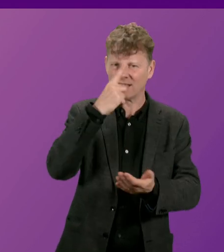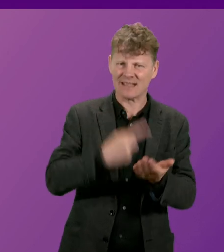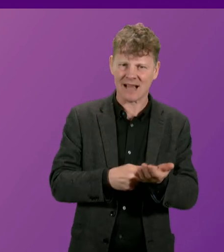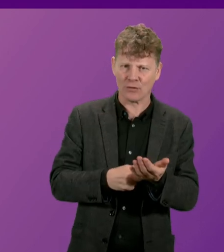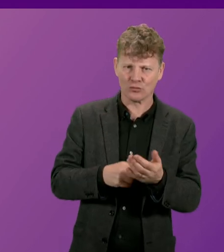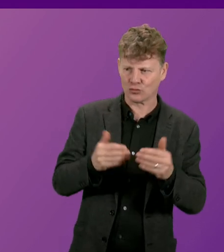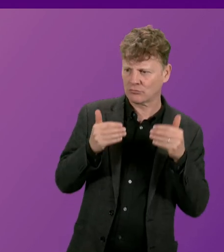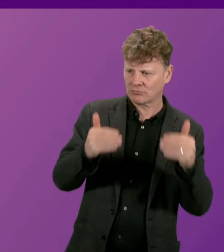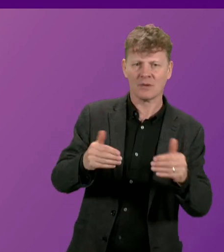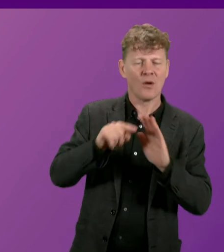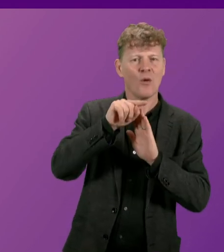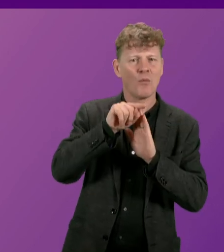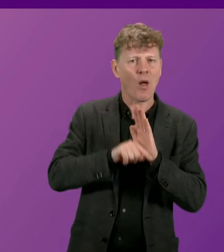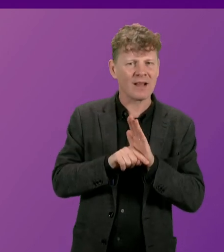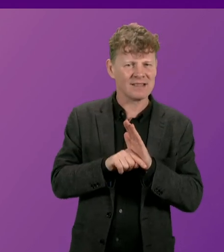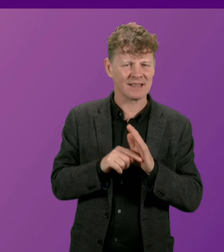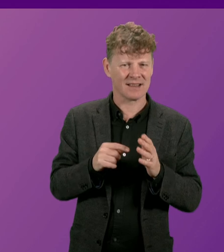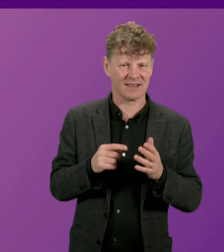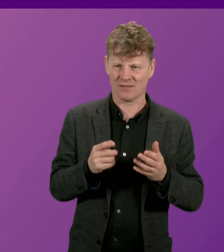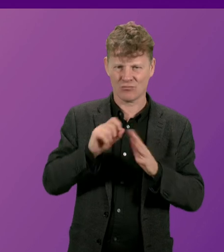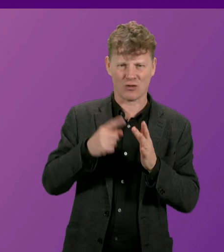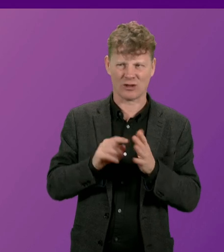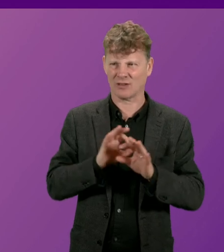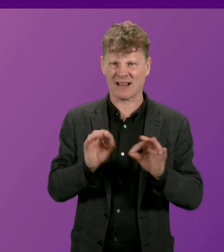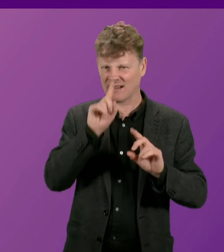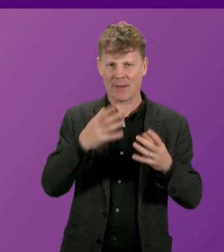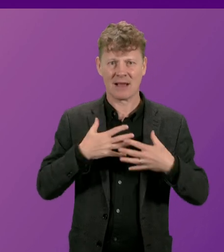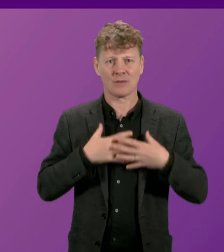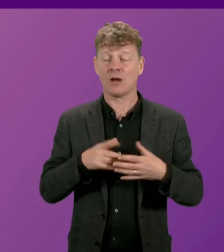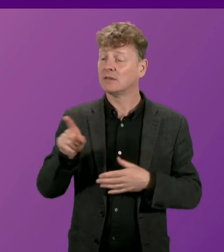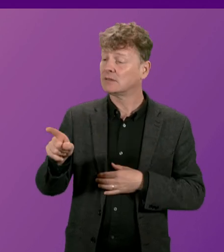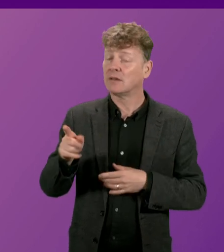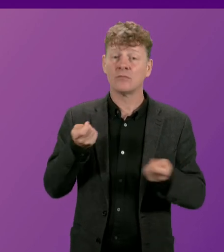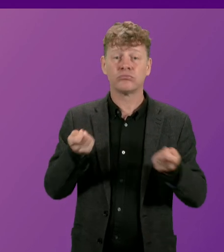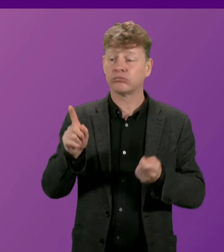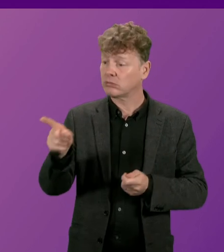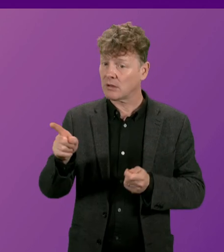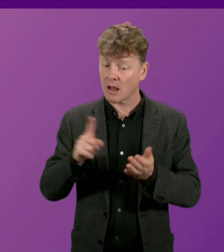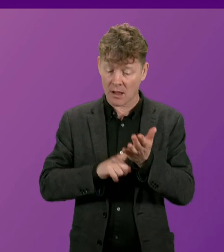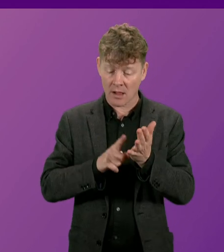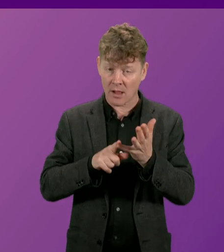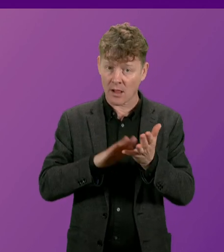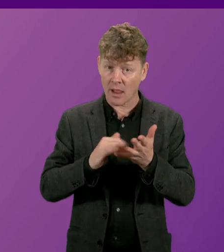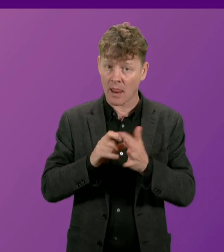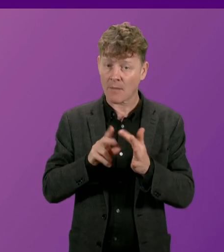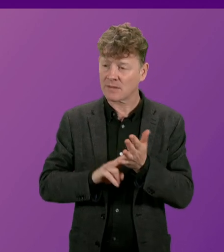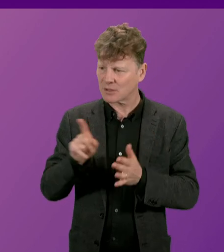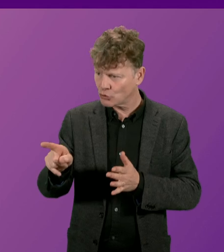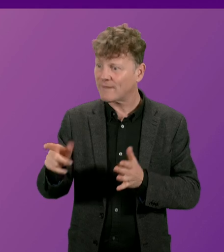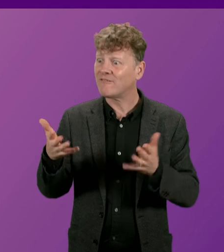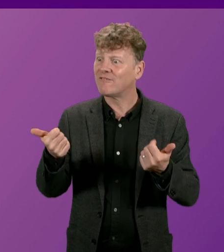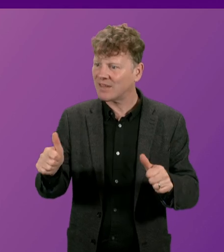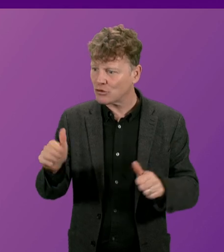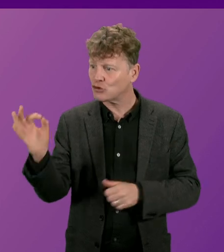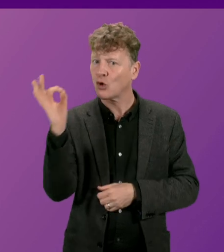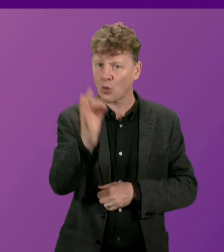renewable policy, a renewable energy project. It is just... Lumsden. Mr Lumsden, you have put your question. I